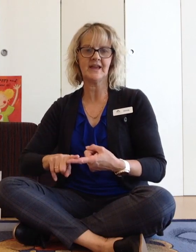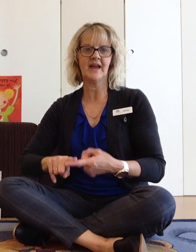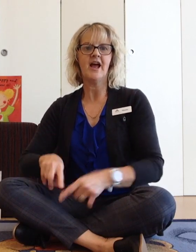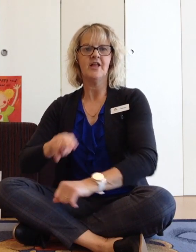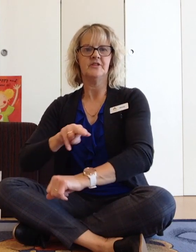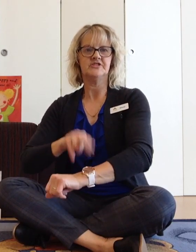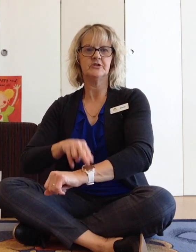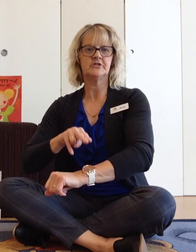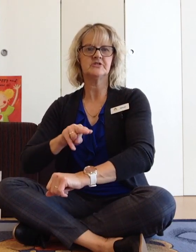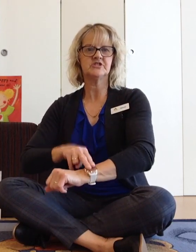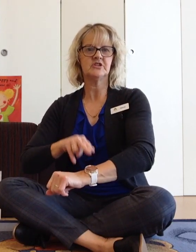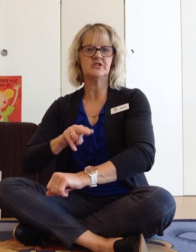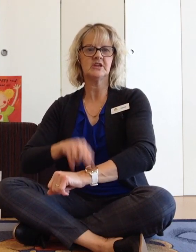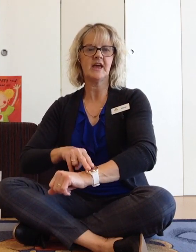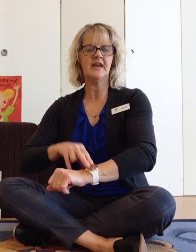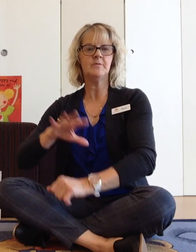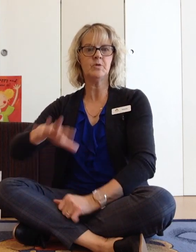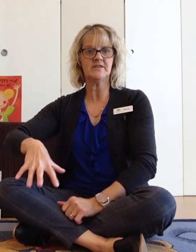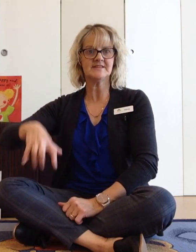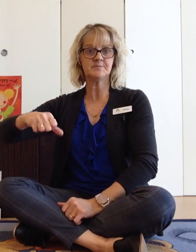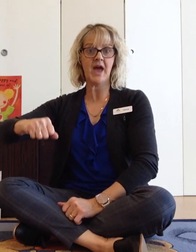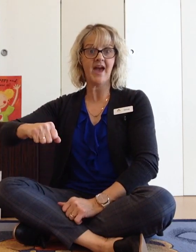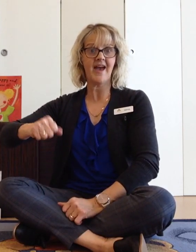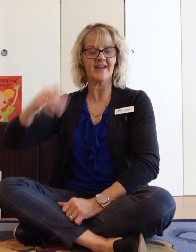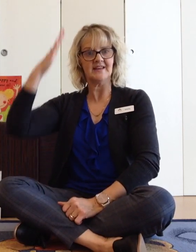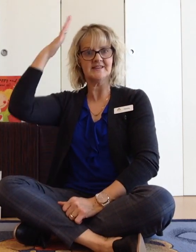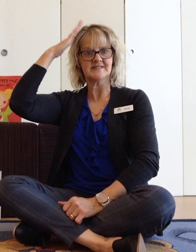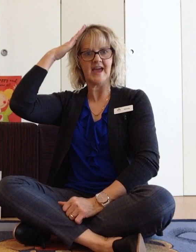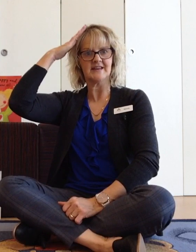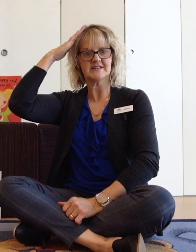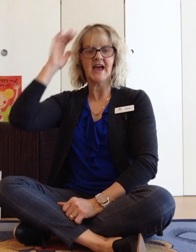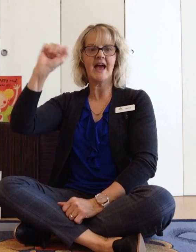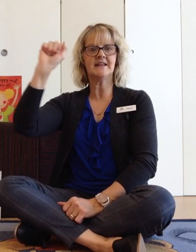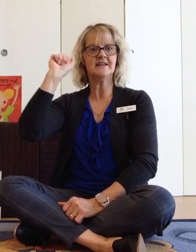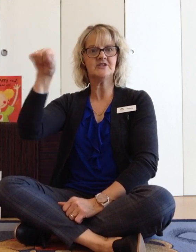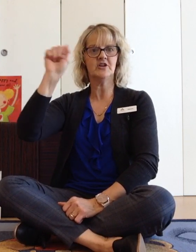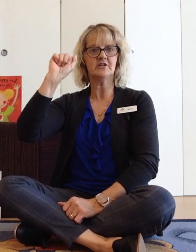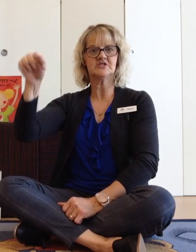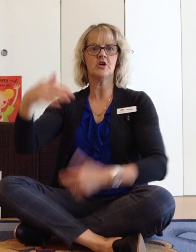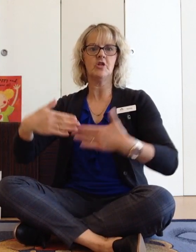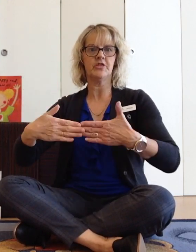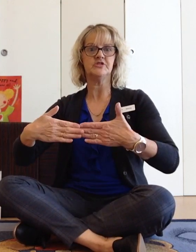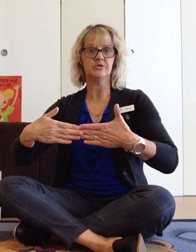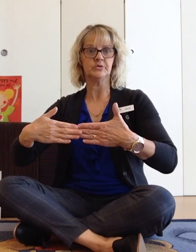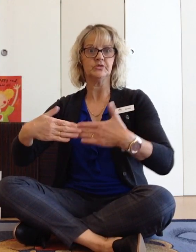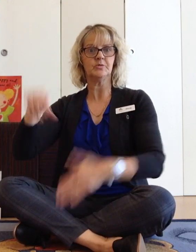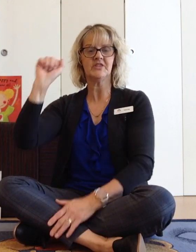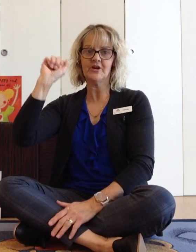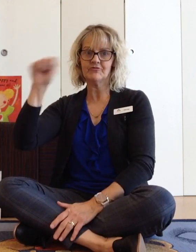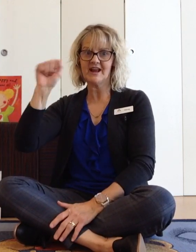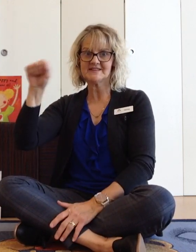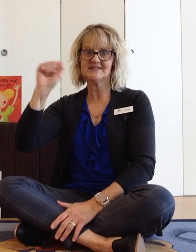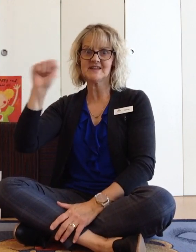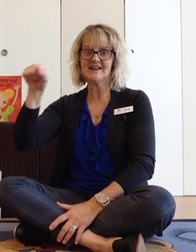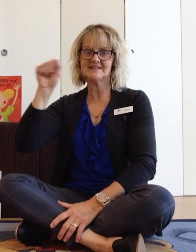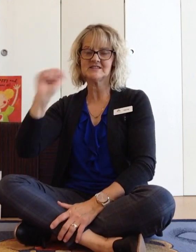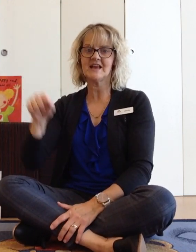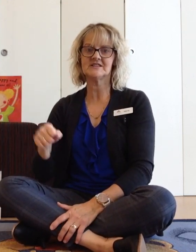The doctor came with his bag and his hat and he knocked on the door with a rat-a-tat-tat.